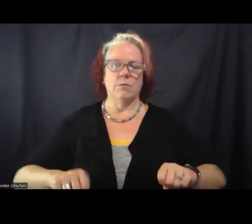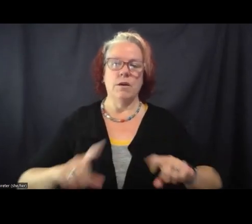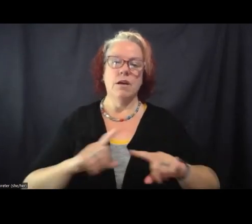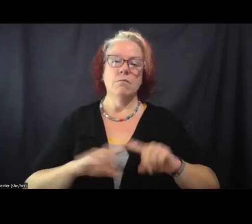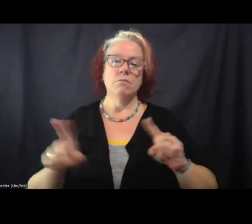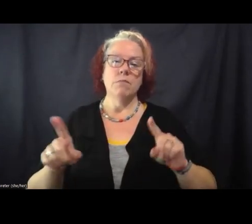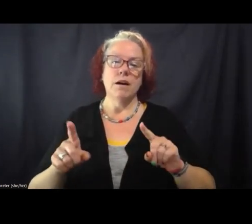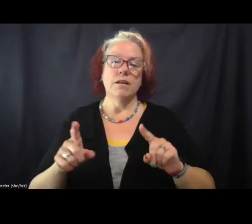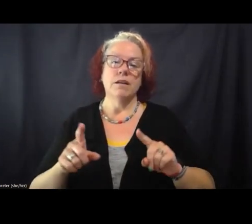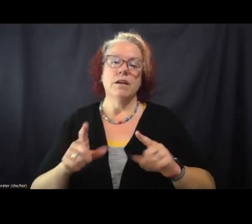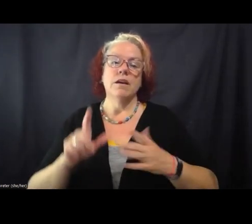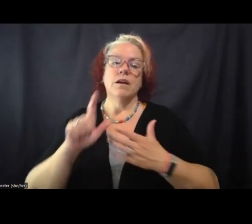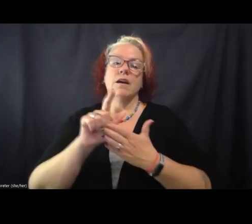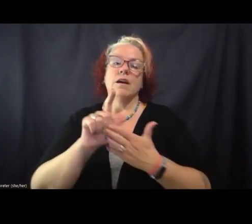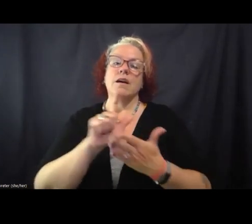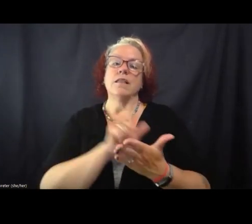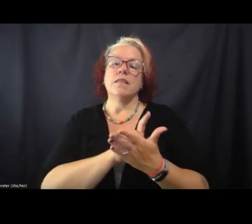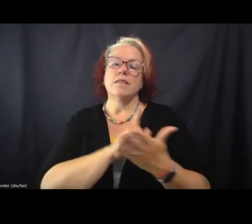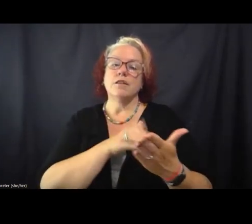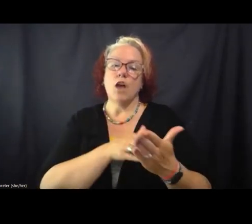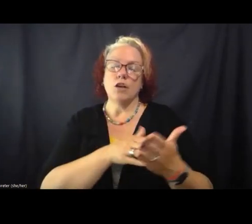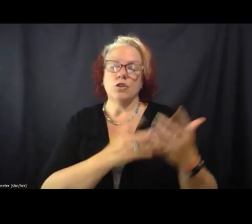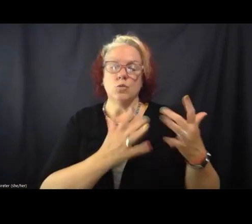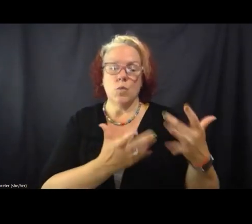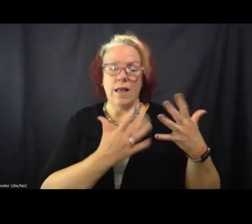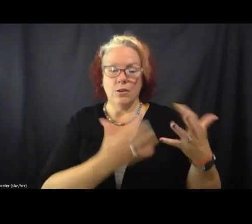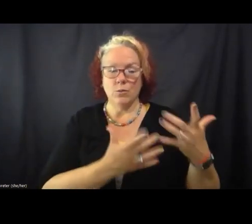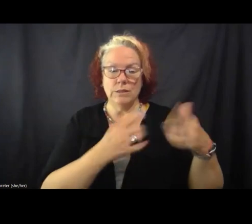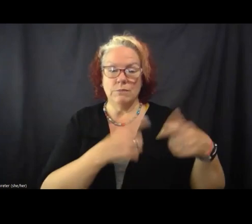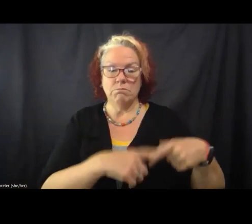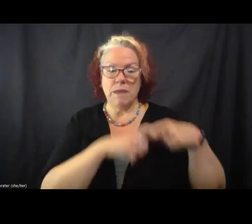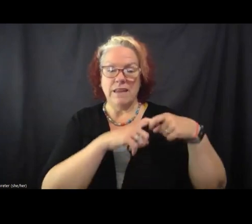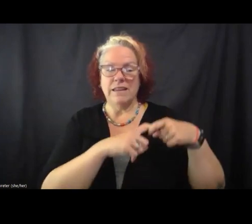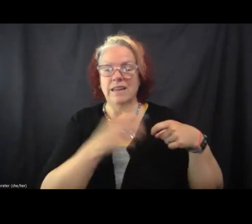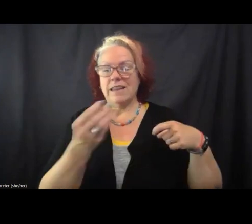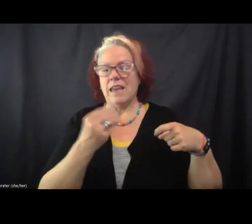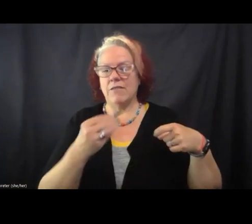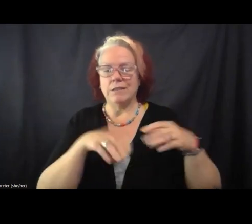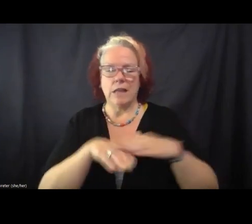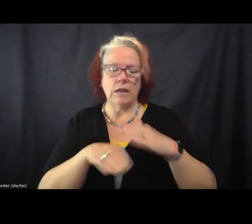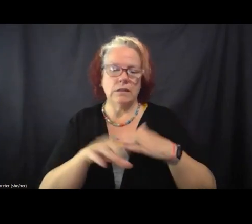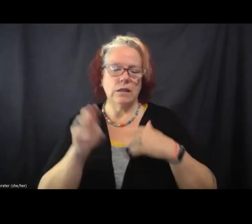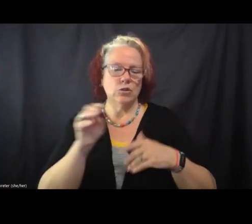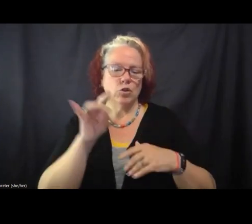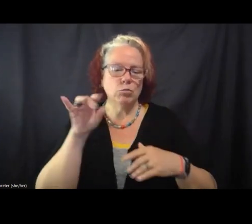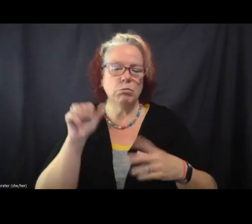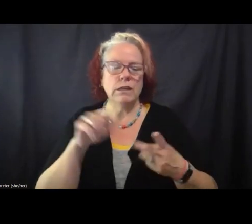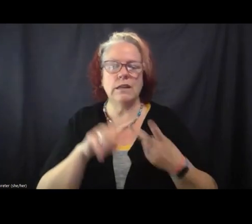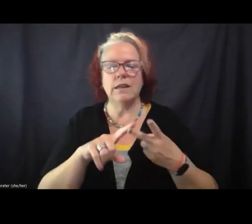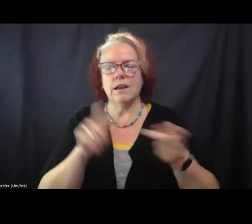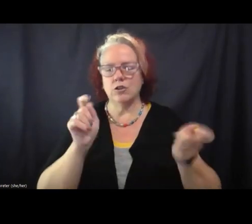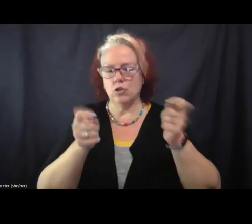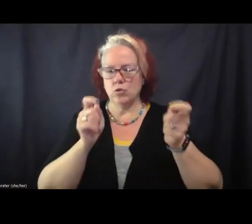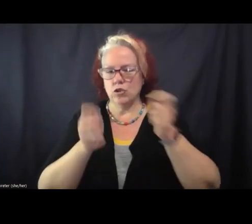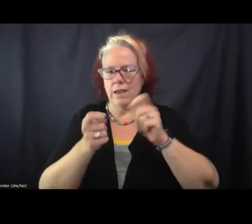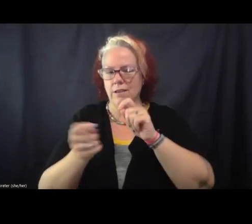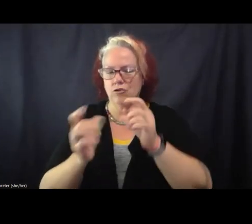lawsuit, while it pending, it gave us a lot of access to media coverage to reshape the narrative. It gave